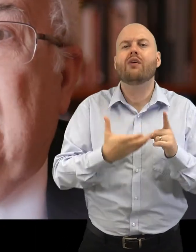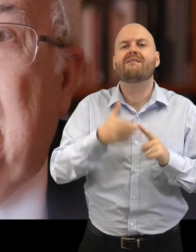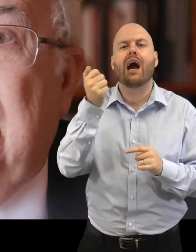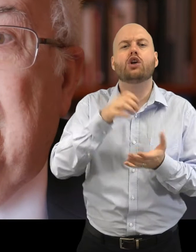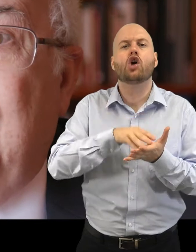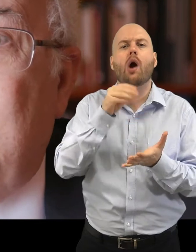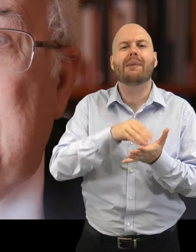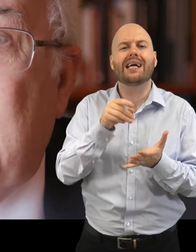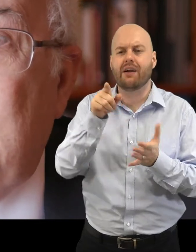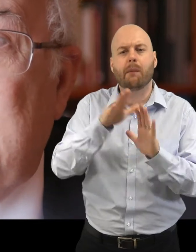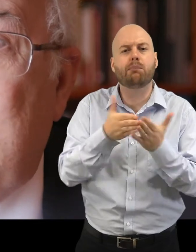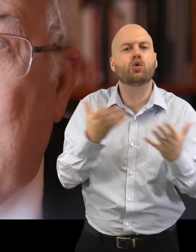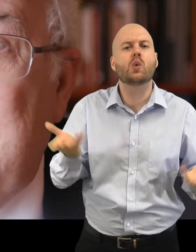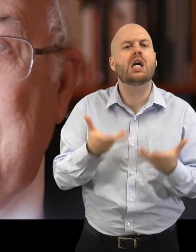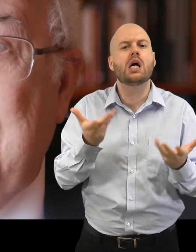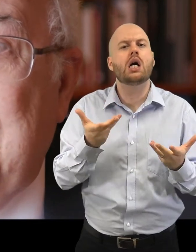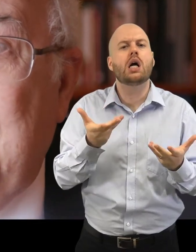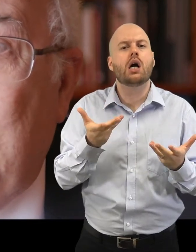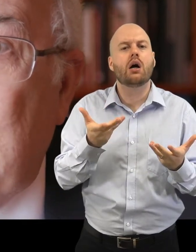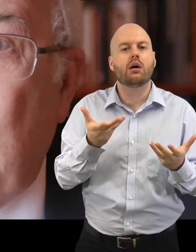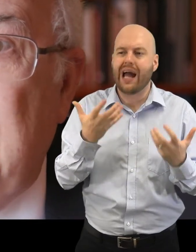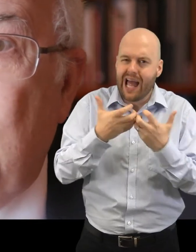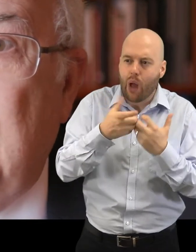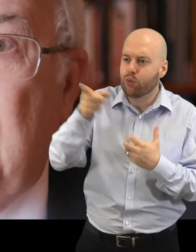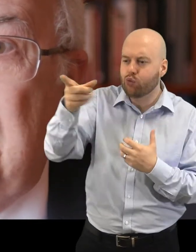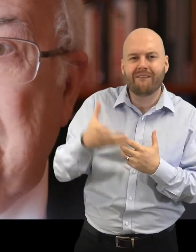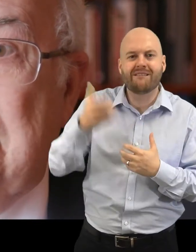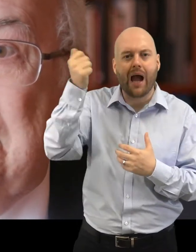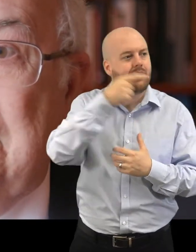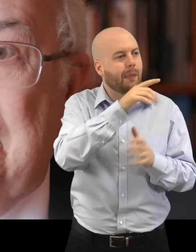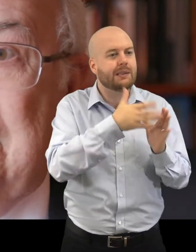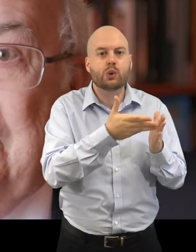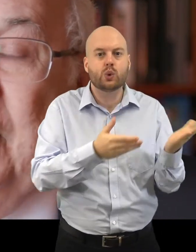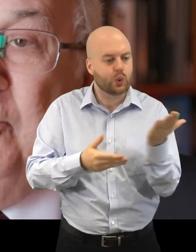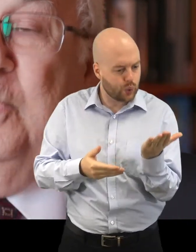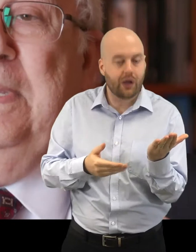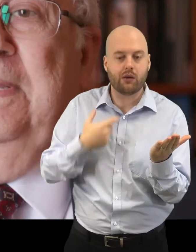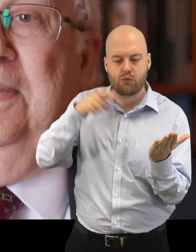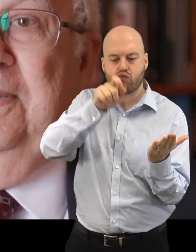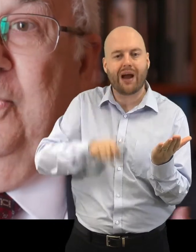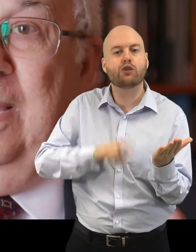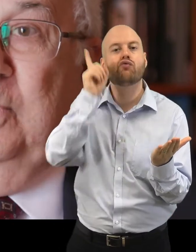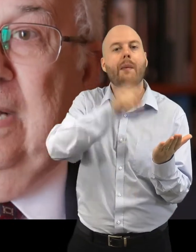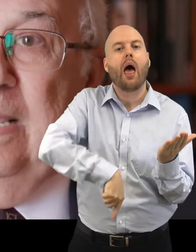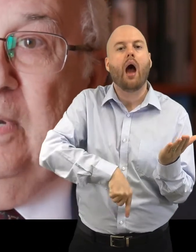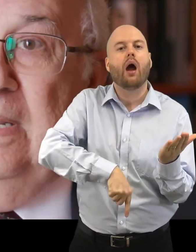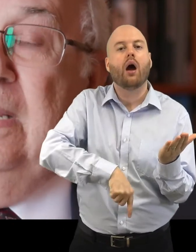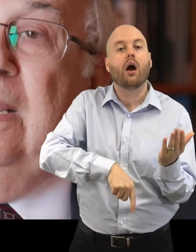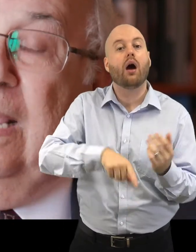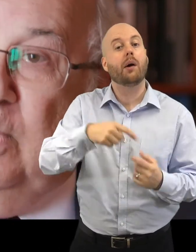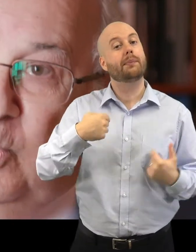of Mr. Rushdie's book in order to write your rebuttal? You come to me. You come to the library. And when